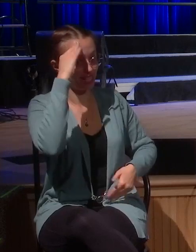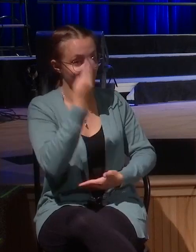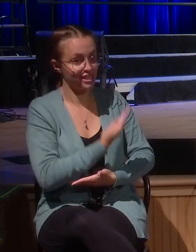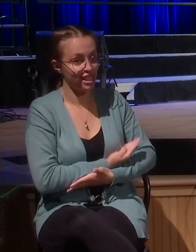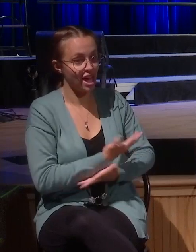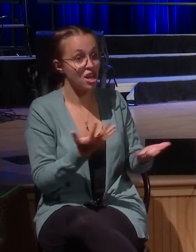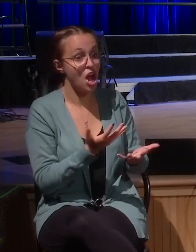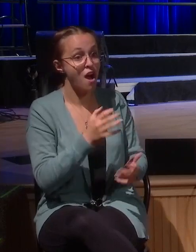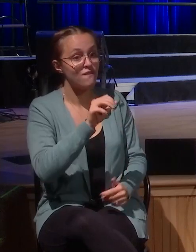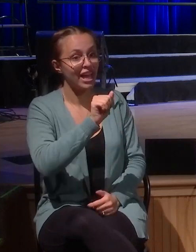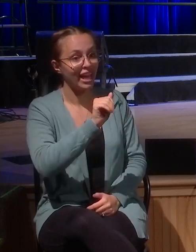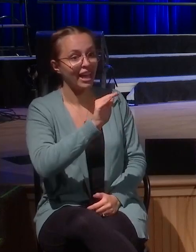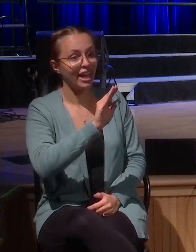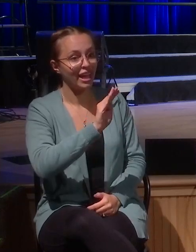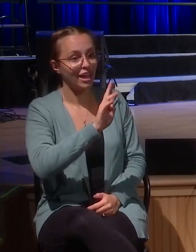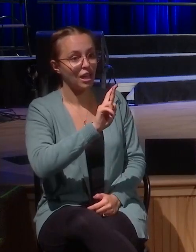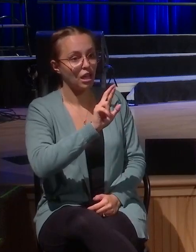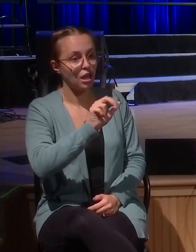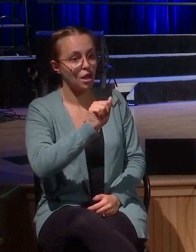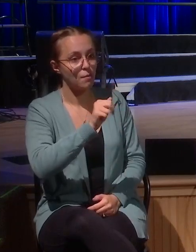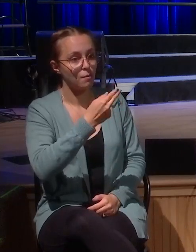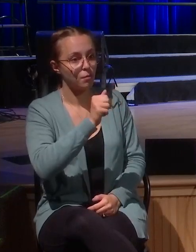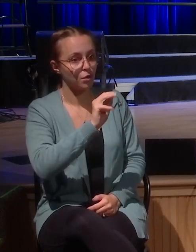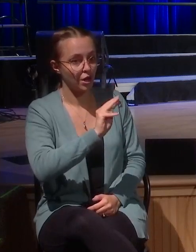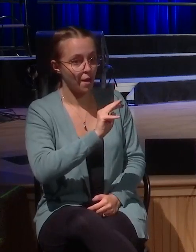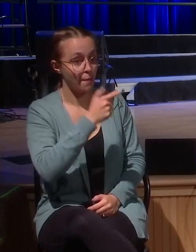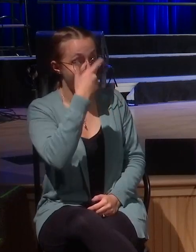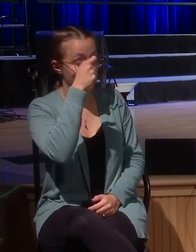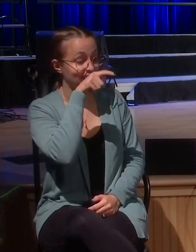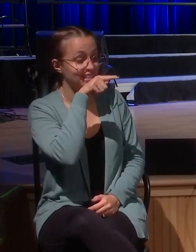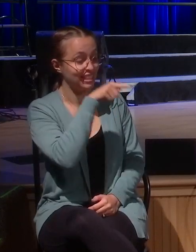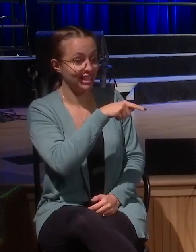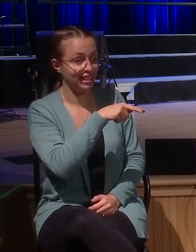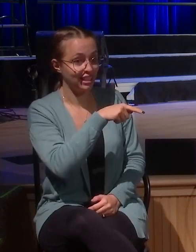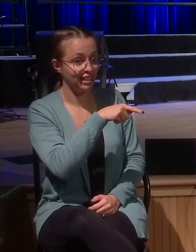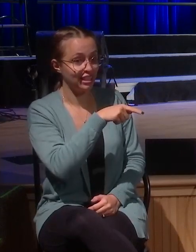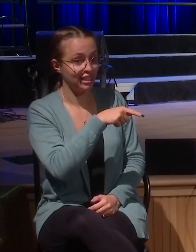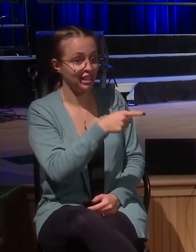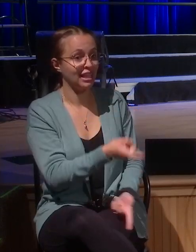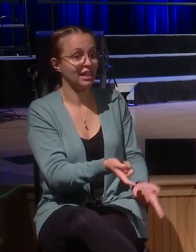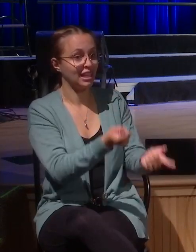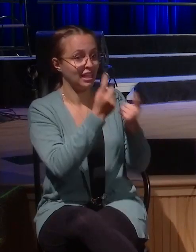came to seek and to save the lost. Jesus, hallelujah,